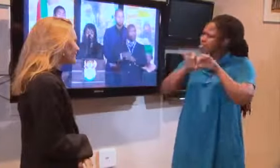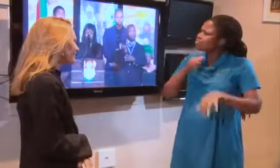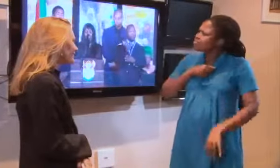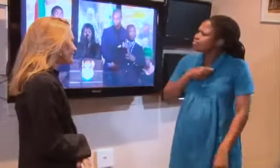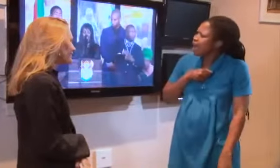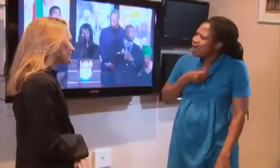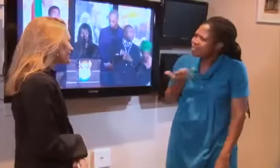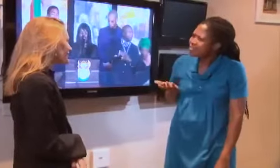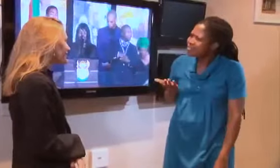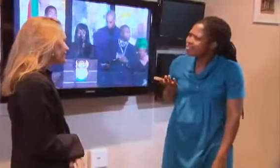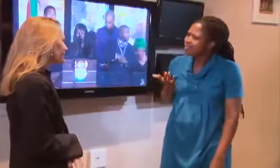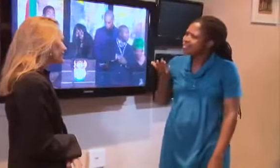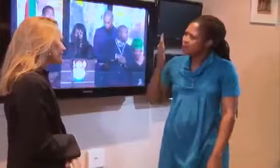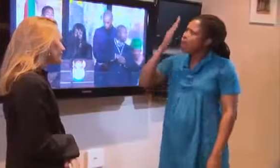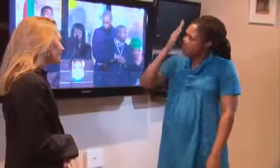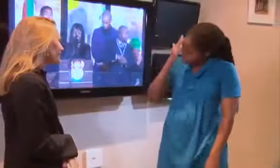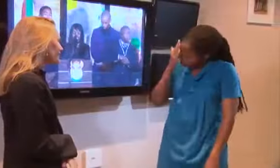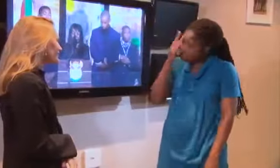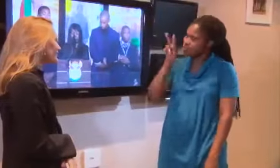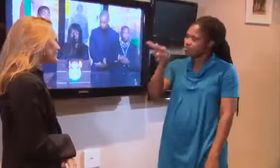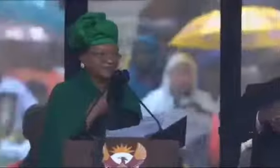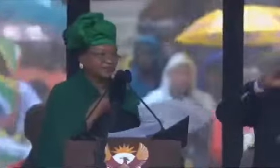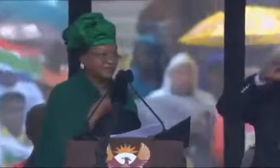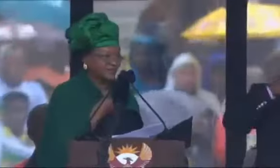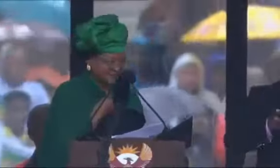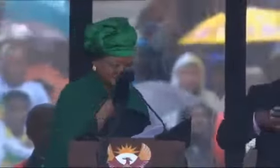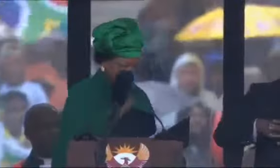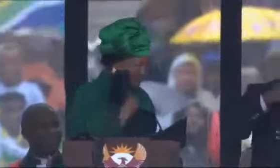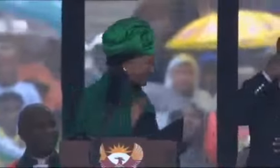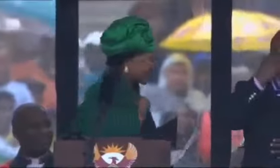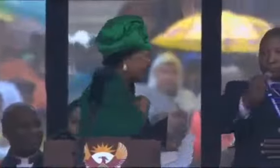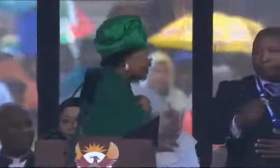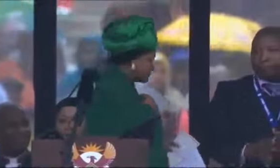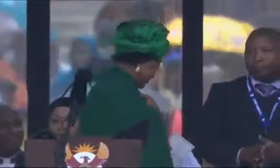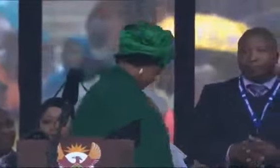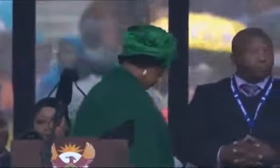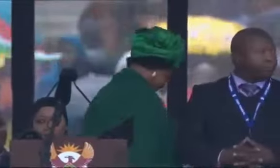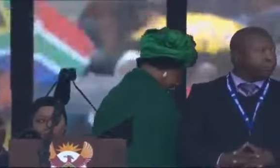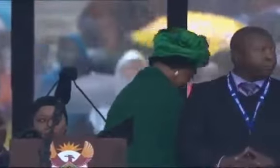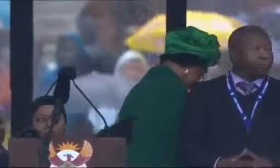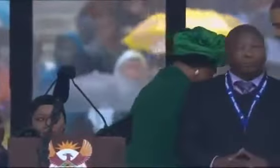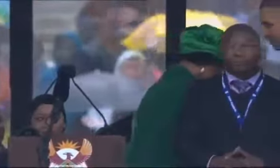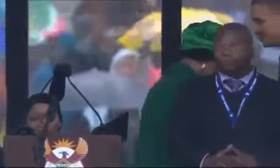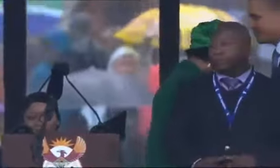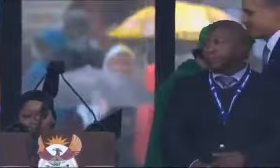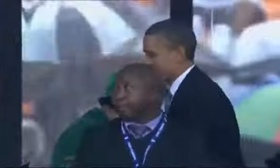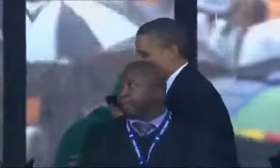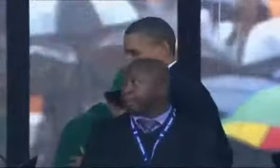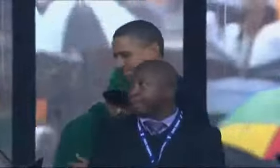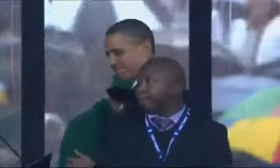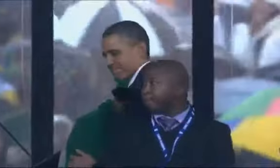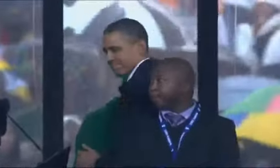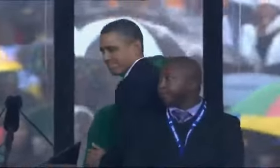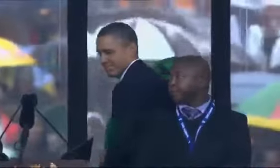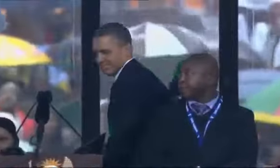mockery of my language. It's my language. The signer, who's been declared a fake, even brushed shoulders with